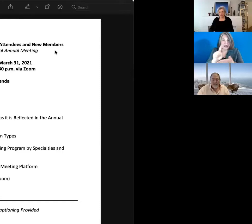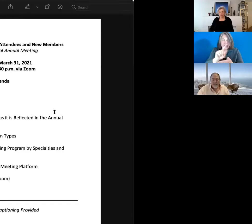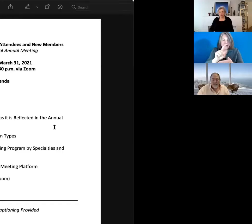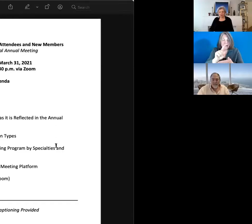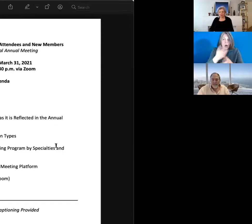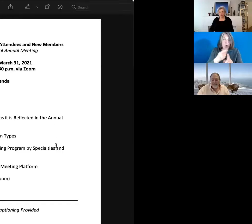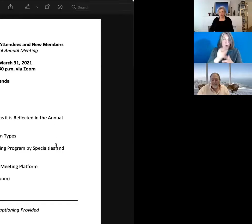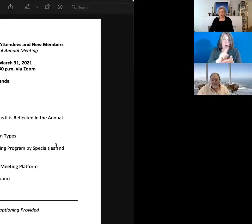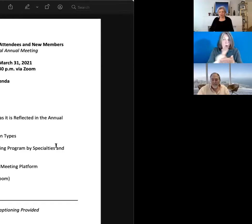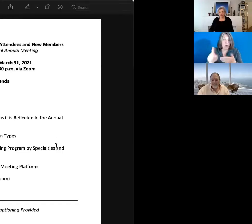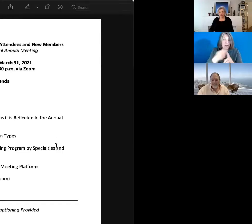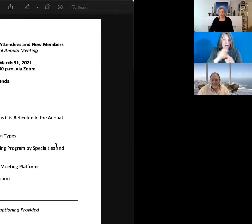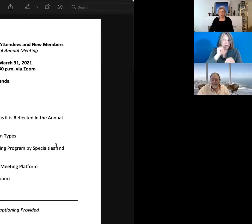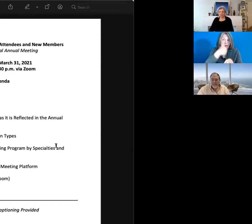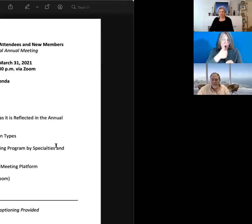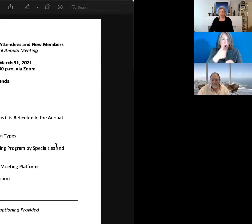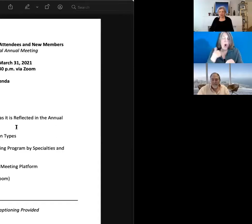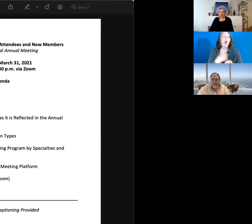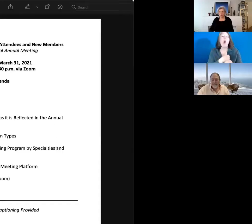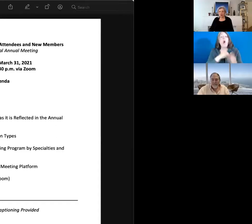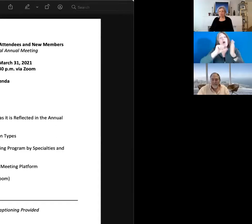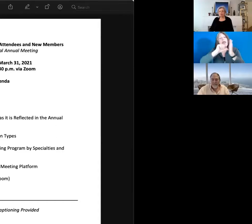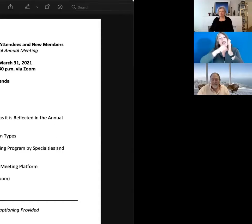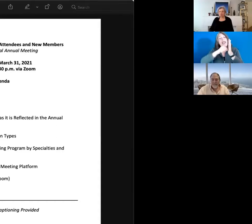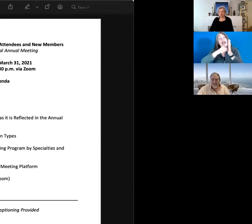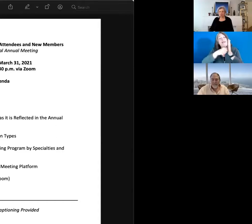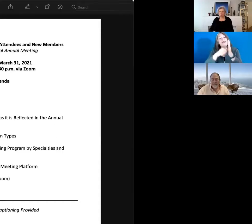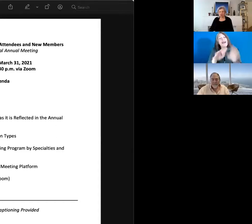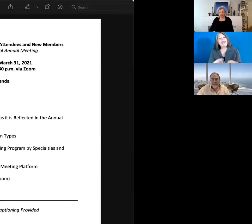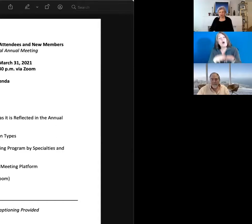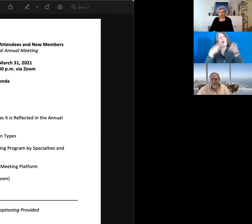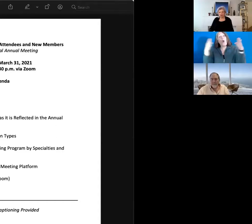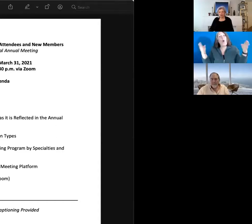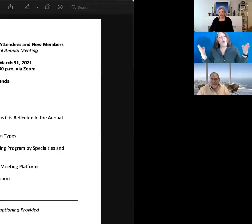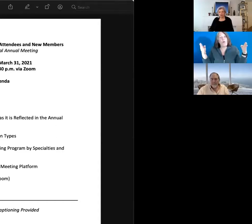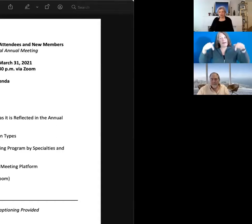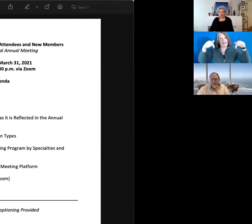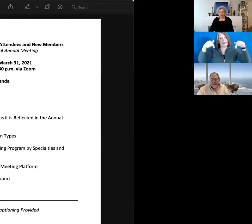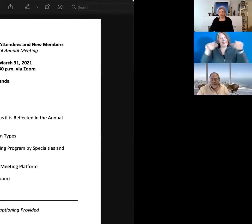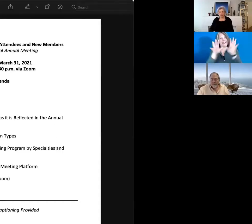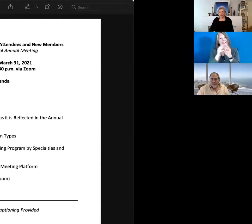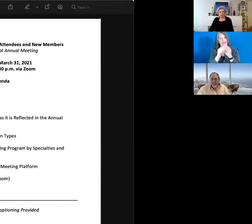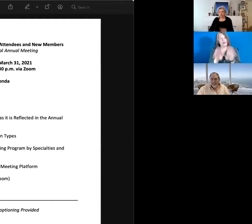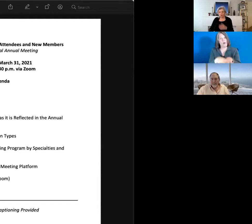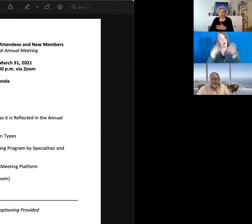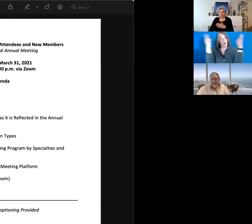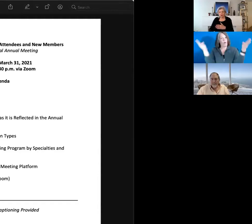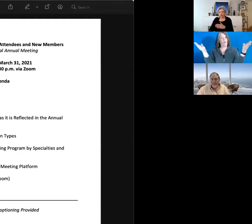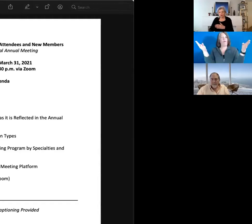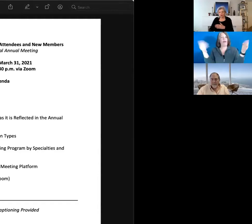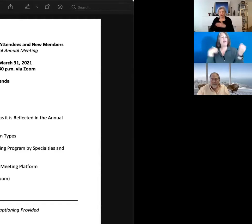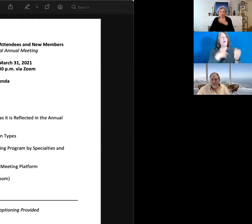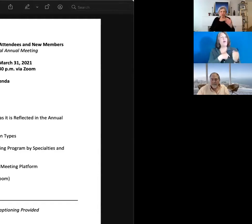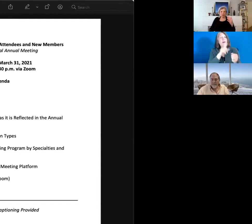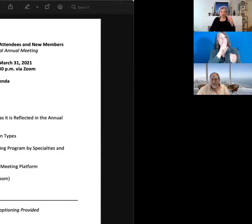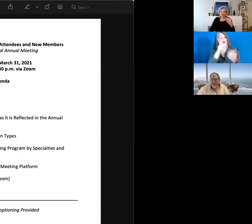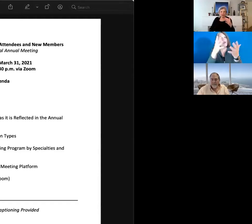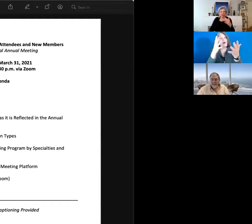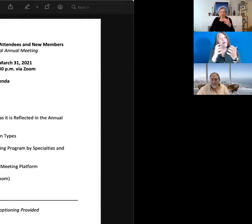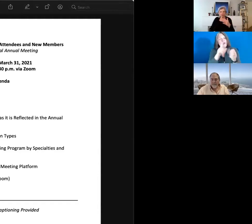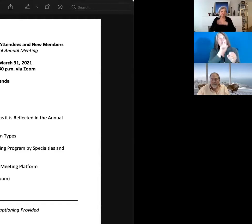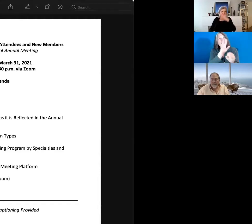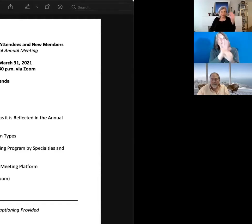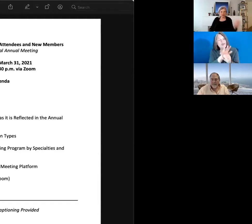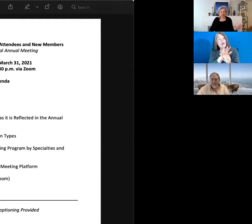we emphasize the openness of this session so that we really want to ensure we